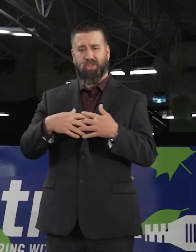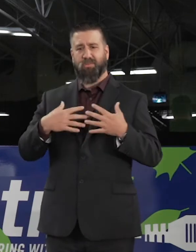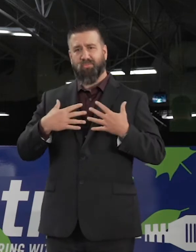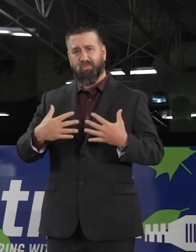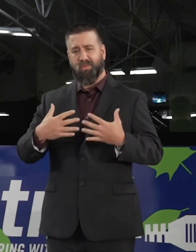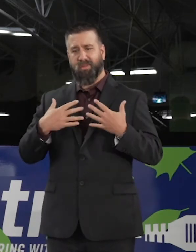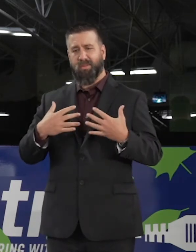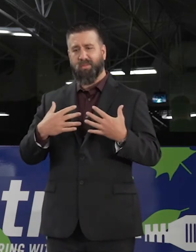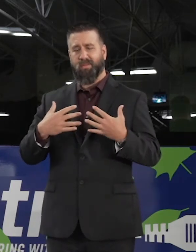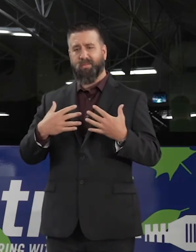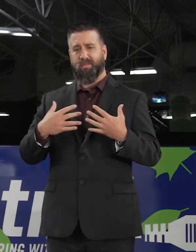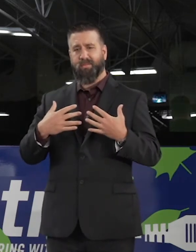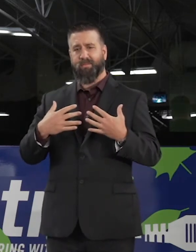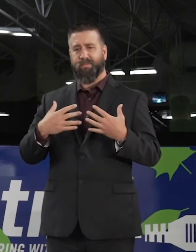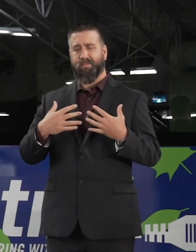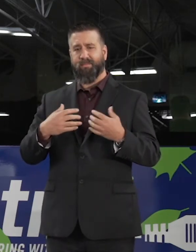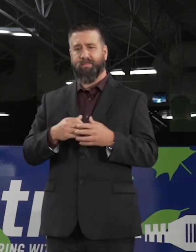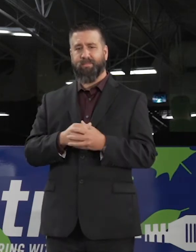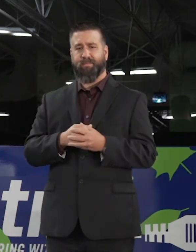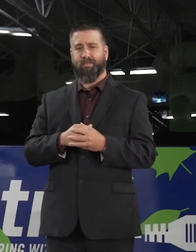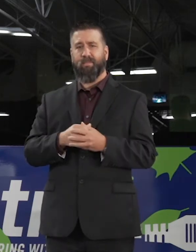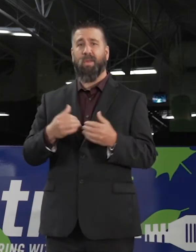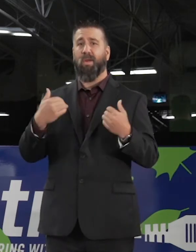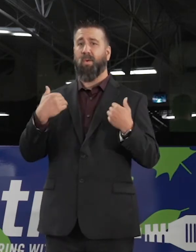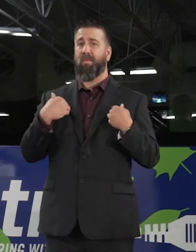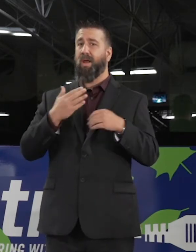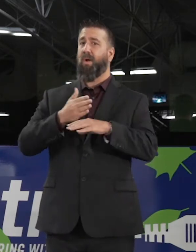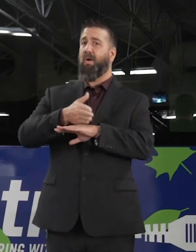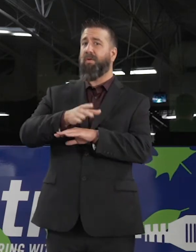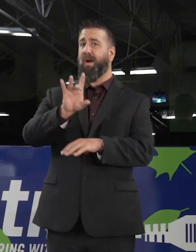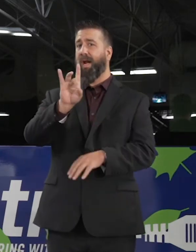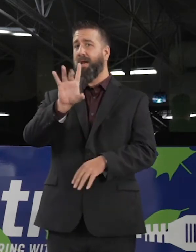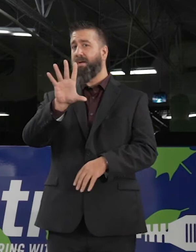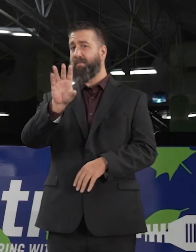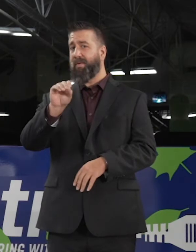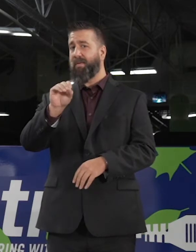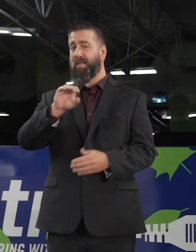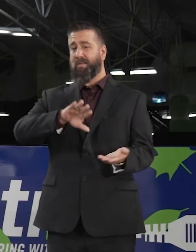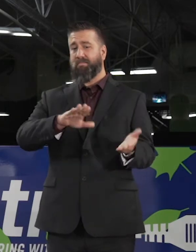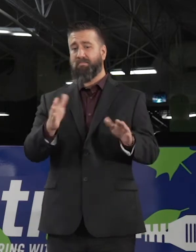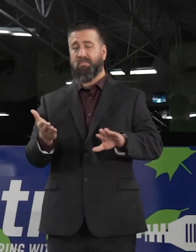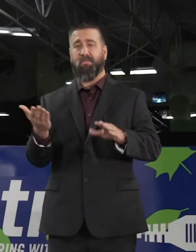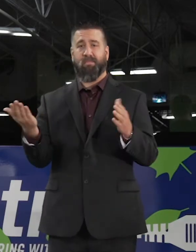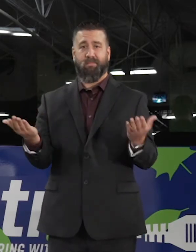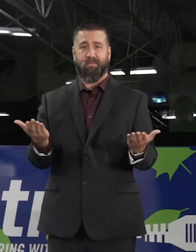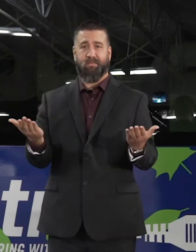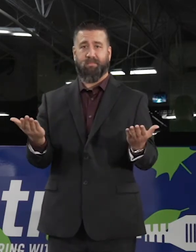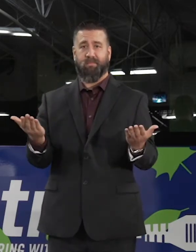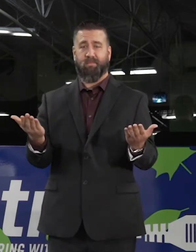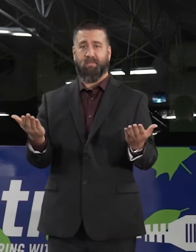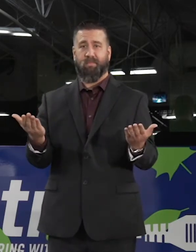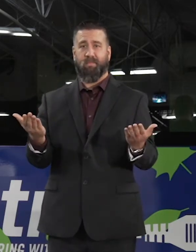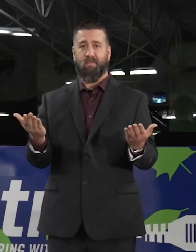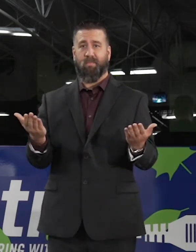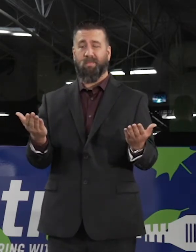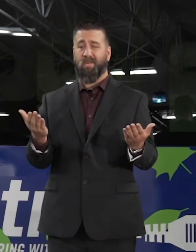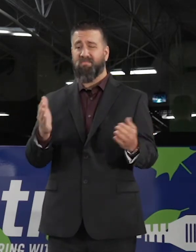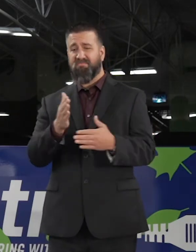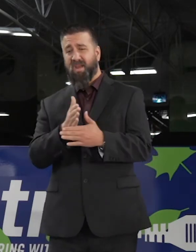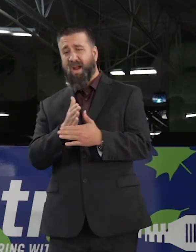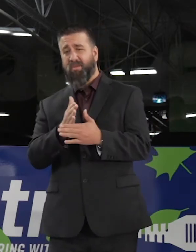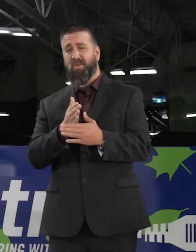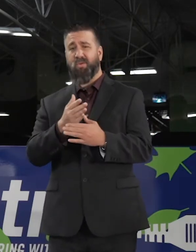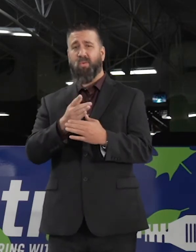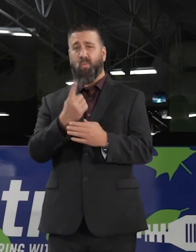because of this virus. We've had more than 850 deaths in our community and one person on average